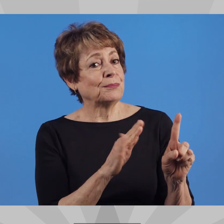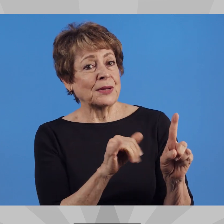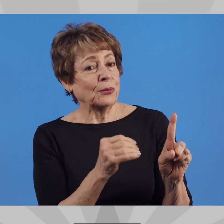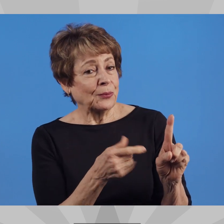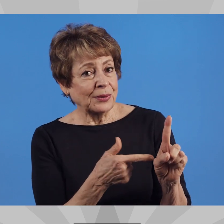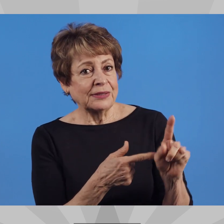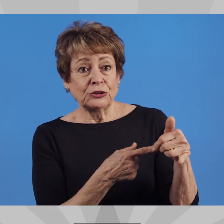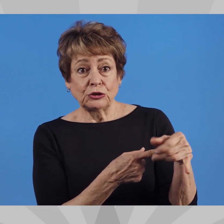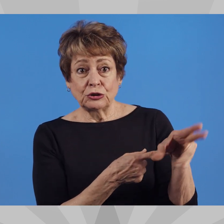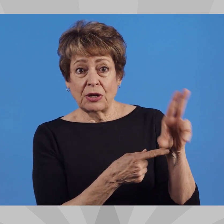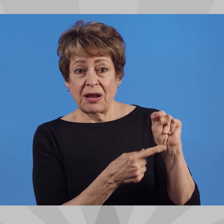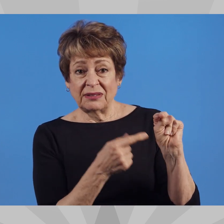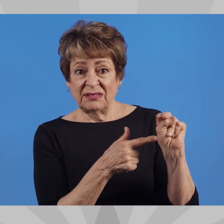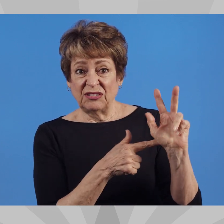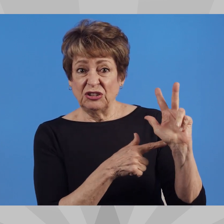BIOGRAPHY